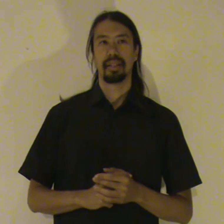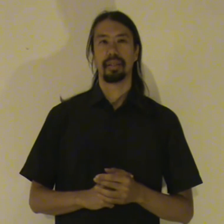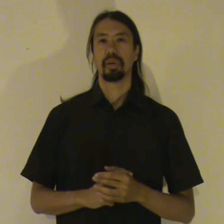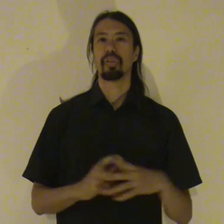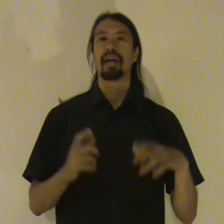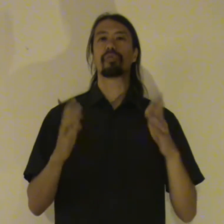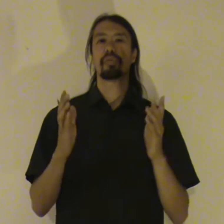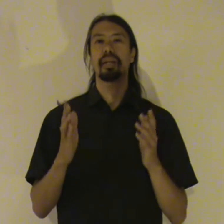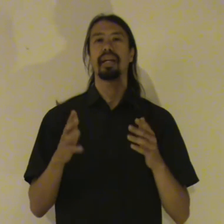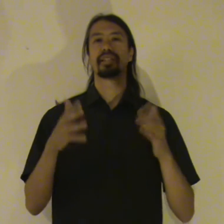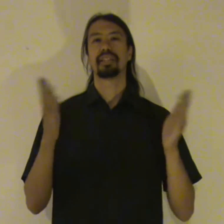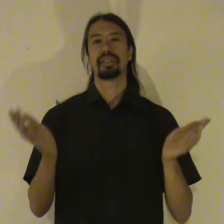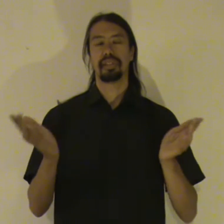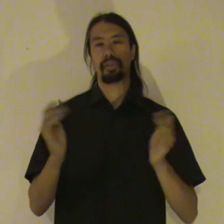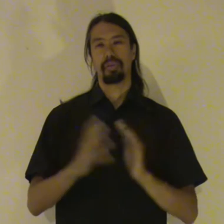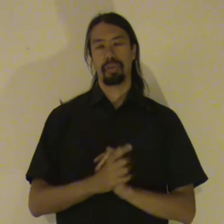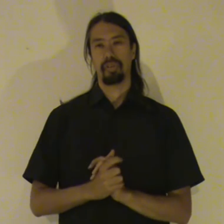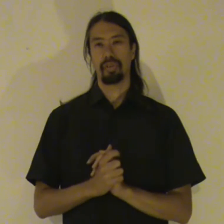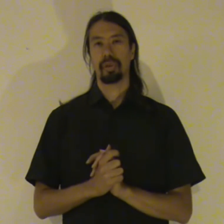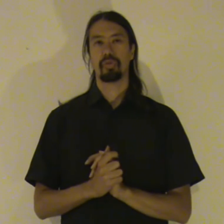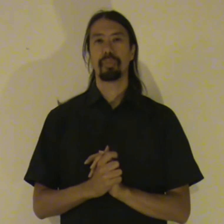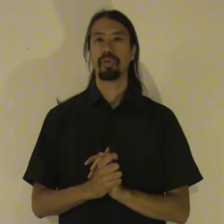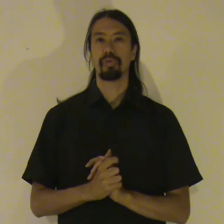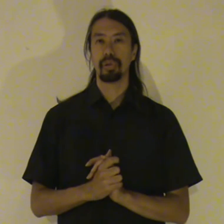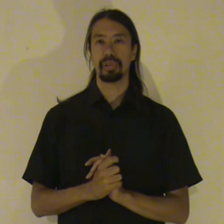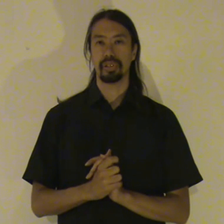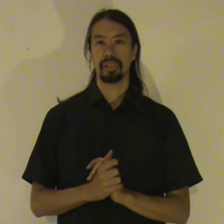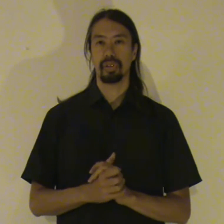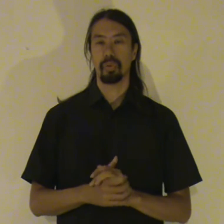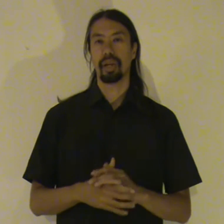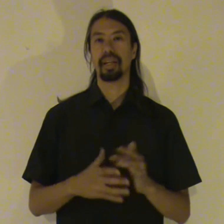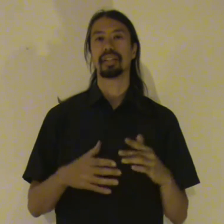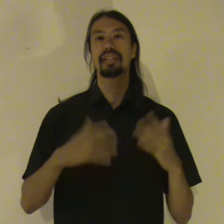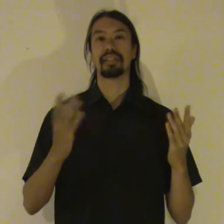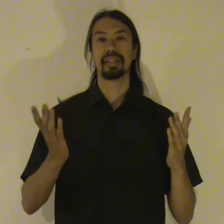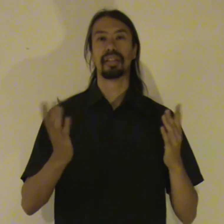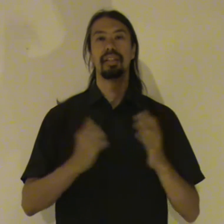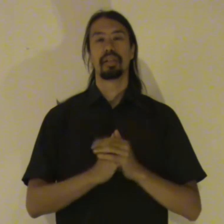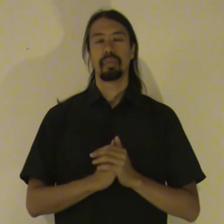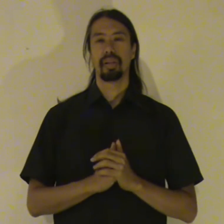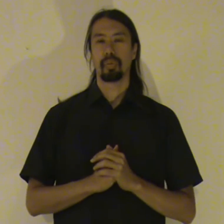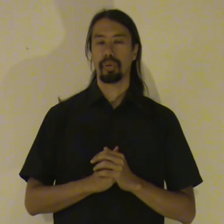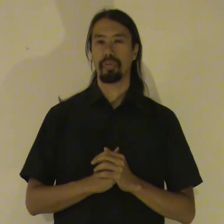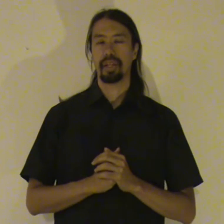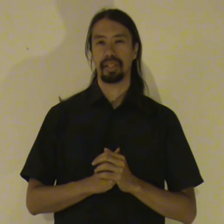Because everything exists in the universe. The most remote futures already exist. Within the world of energy.